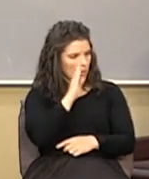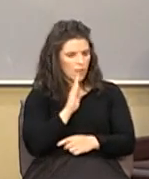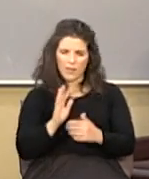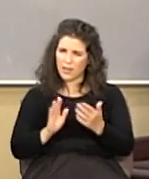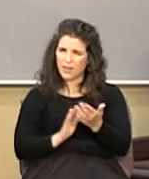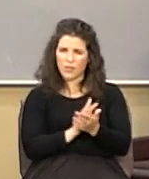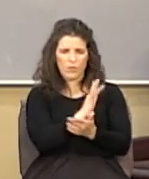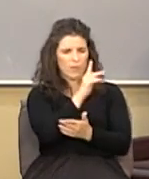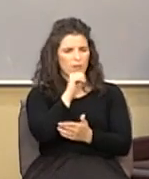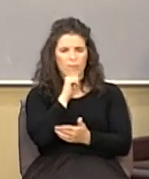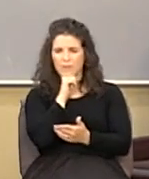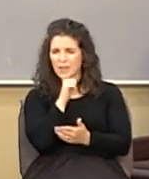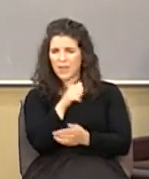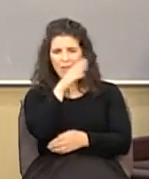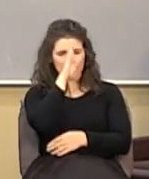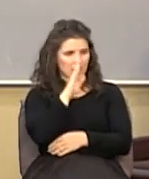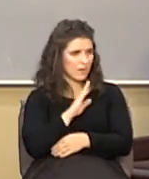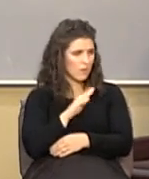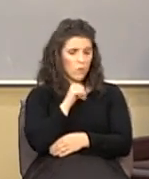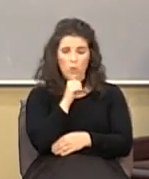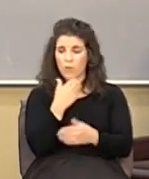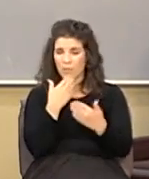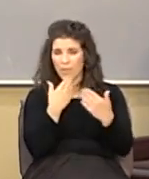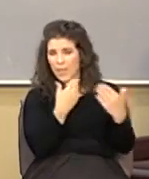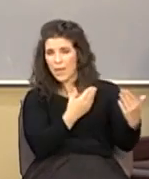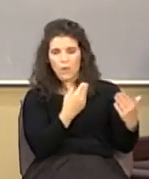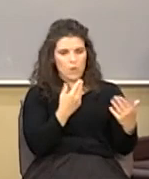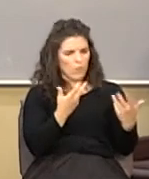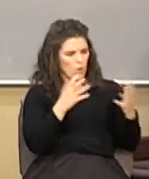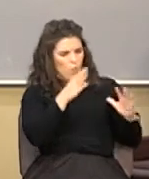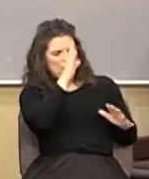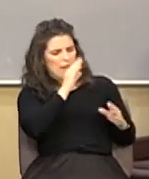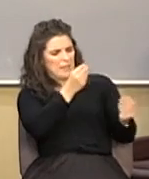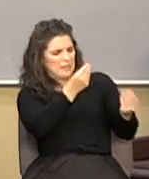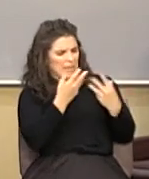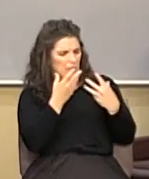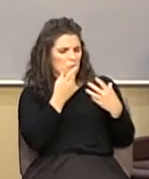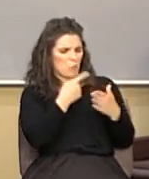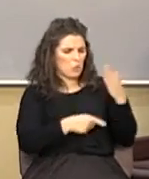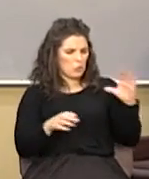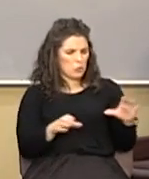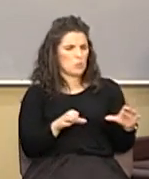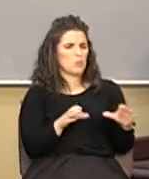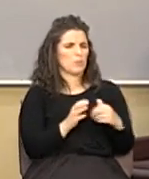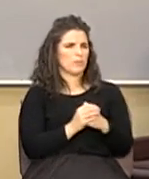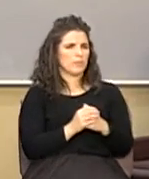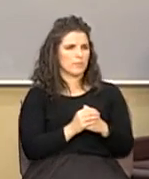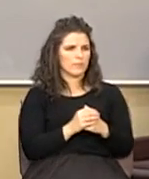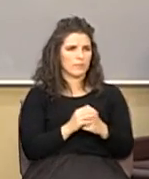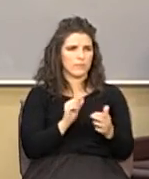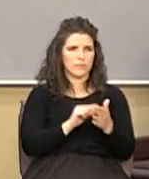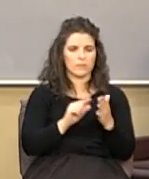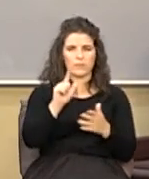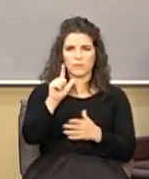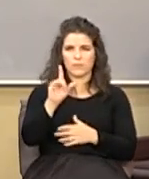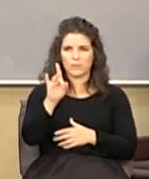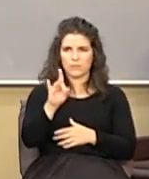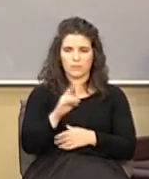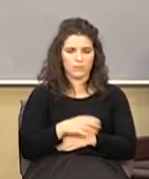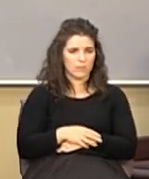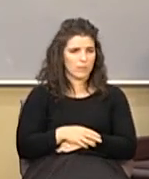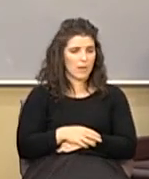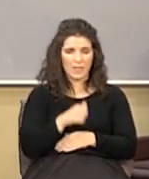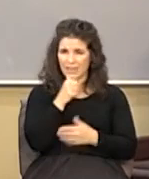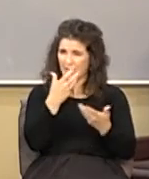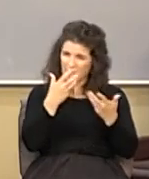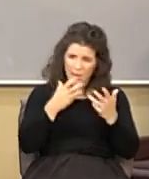neither were thankful they said we don't want God telling us what to do verse 28 even as they